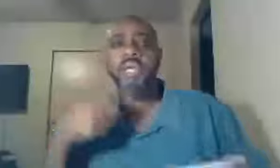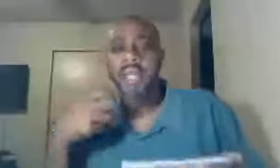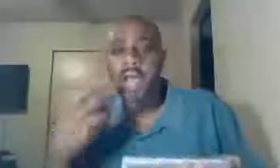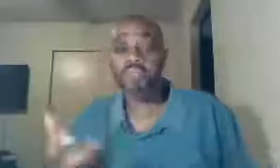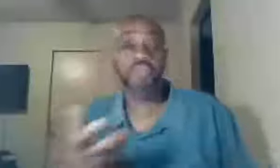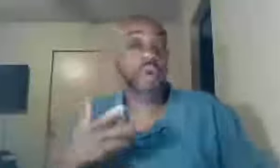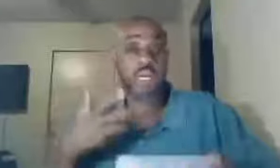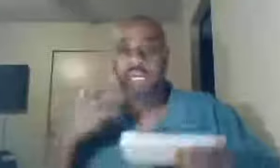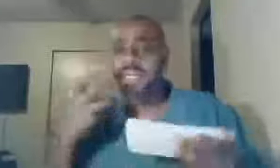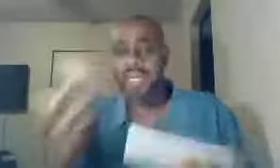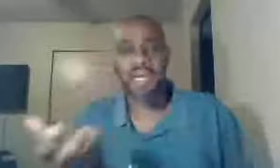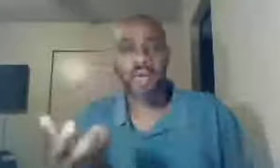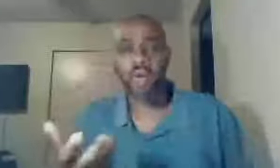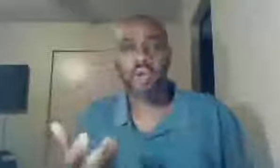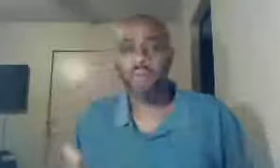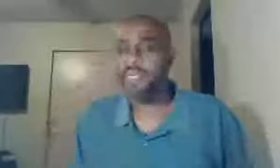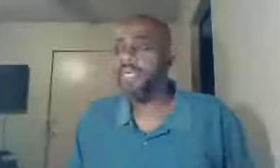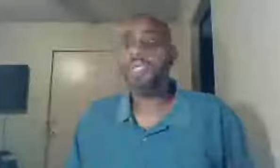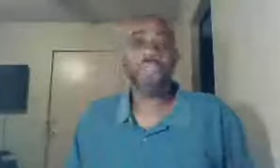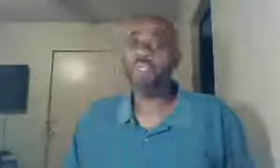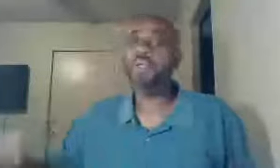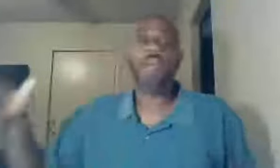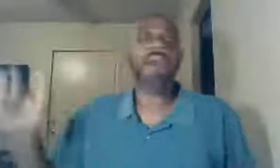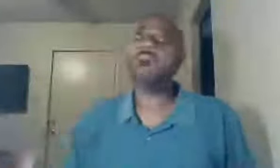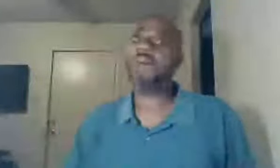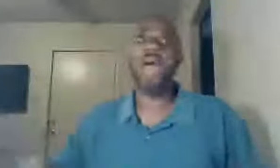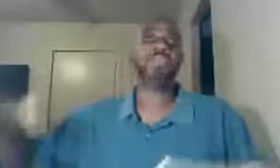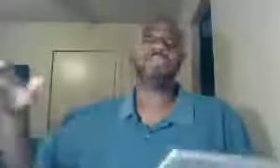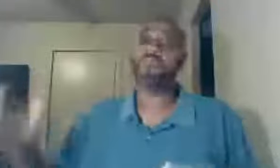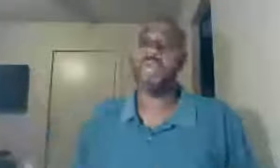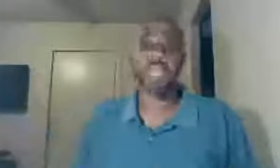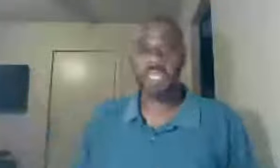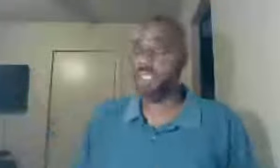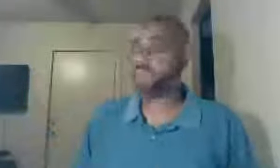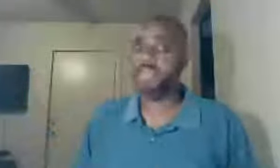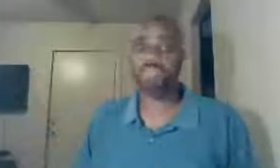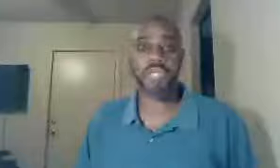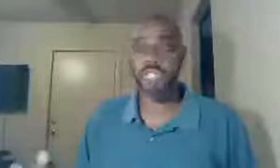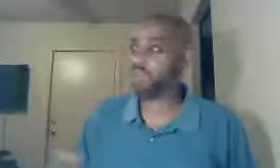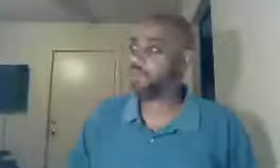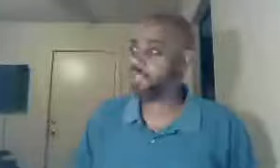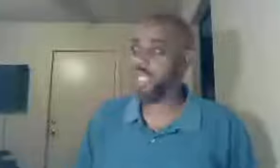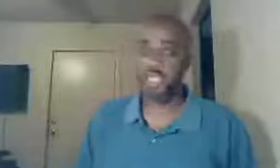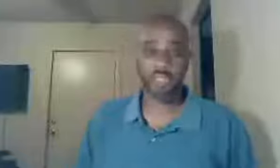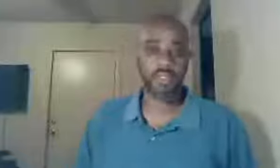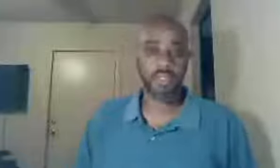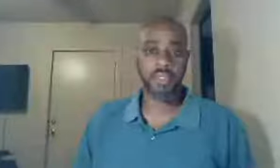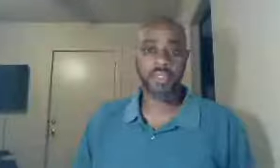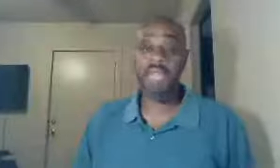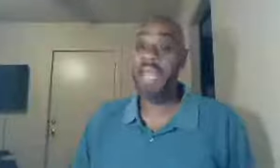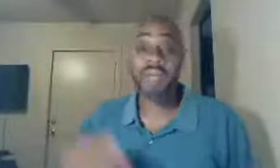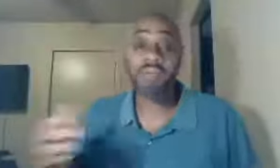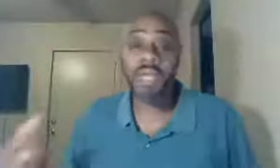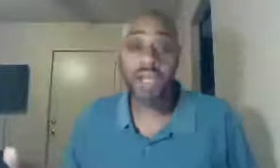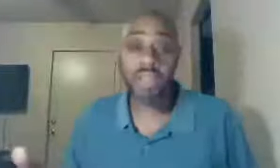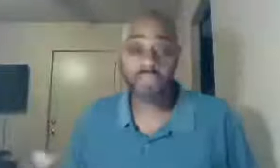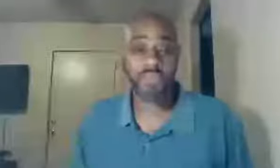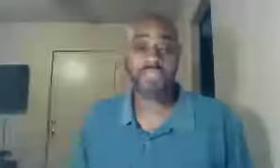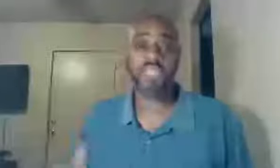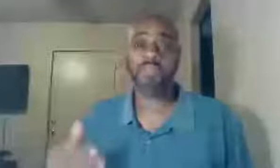and I'll chew on it, and let God work on me, to my pastor's the best, and he the best dressed, look at first lady, now not everybody calls him first lady, but